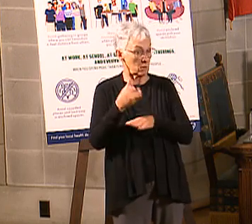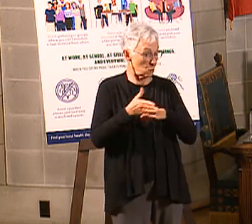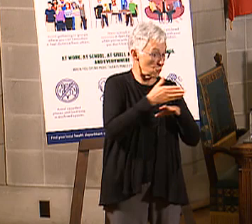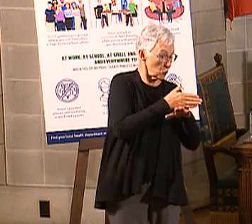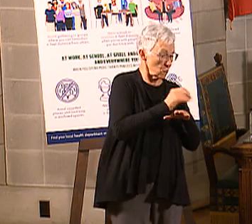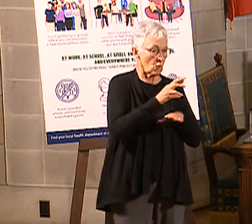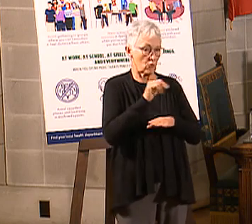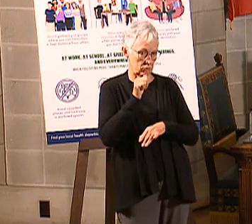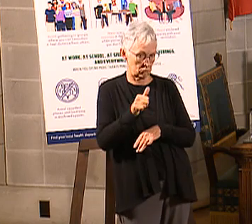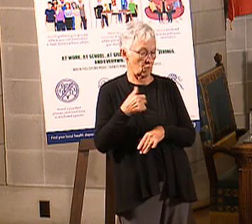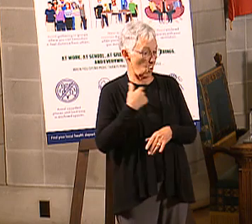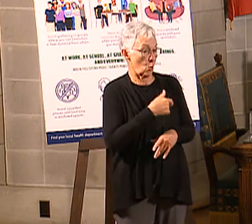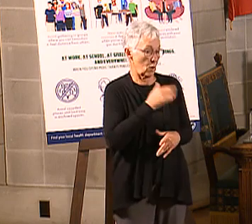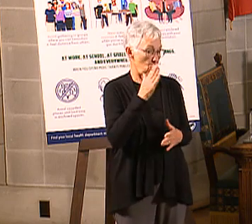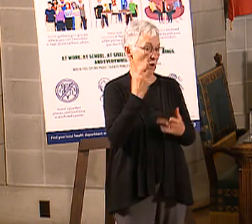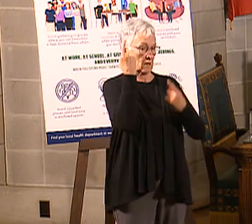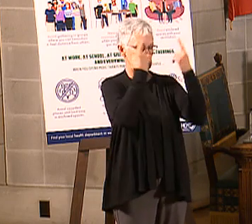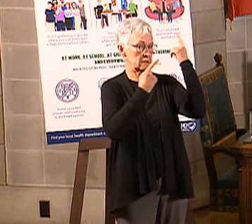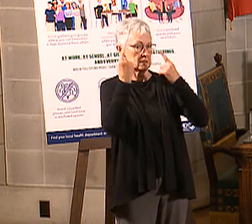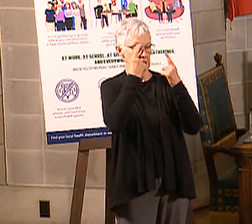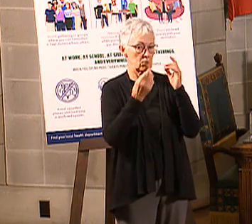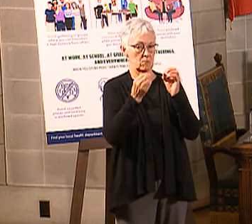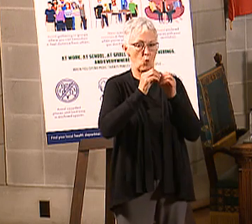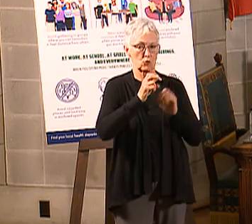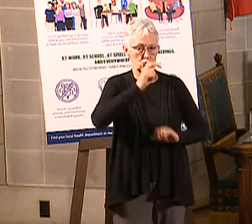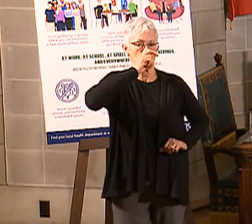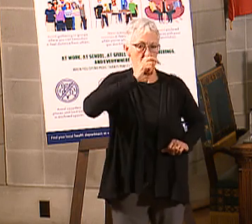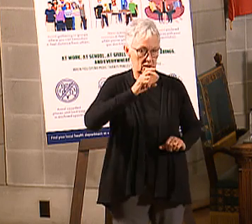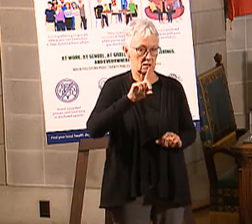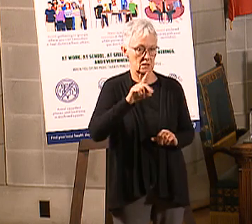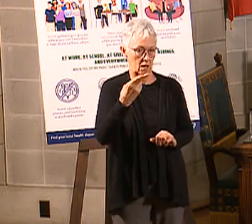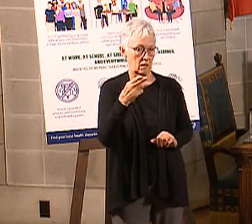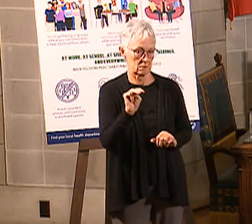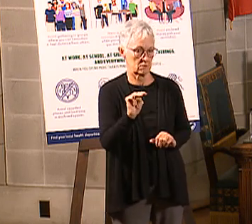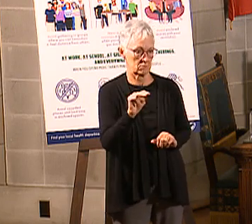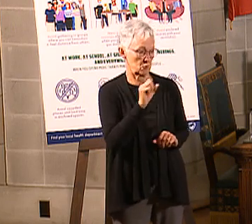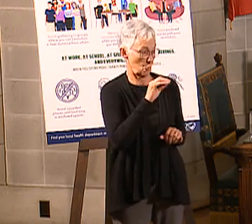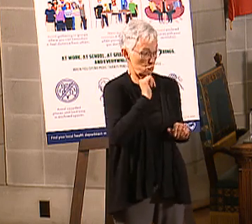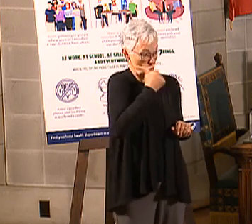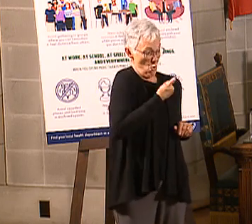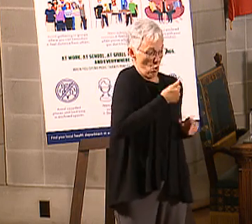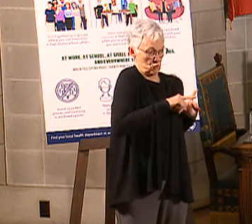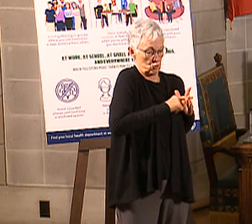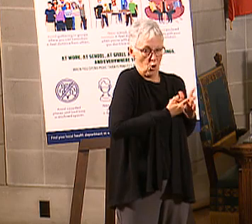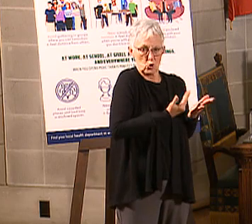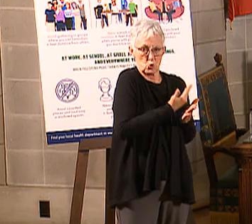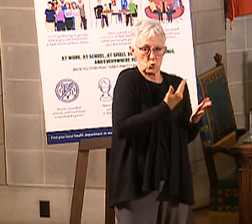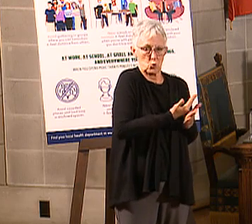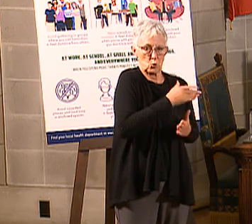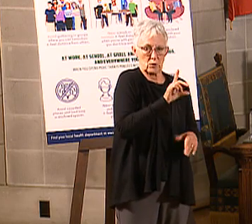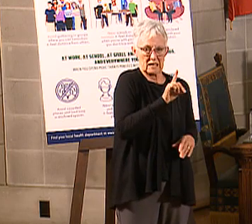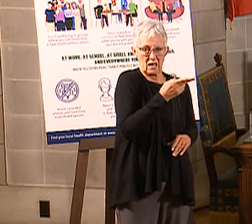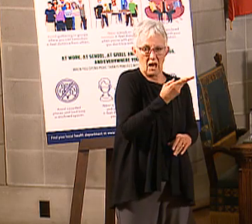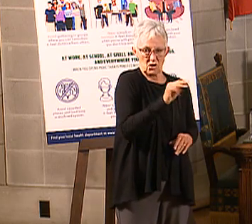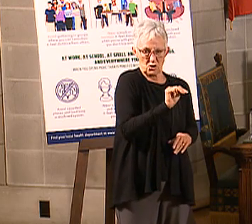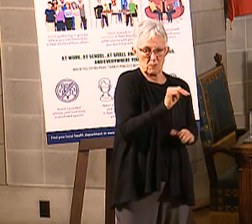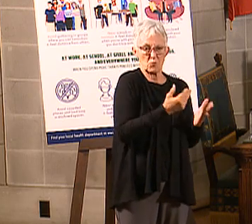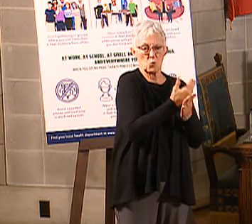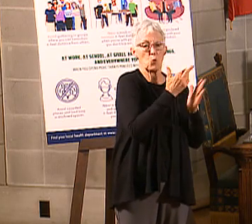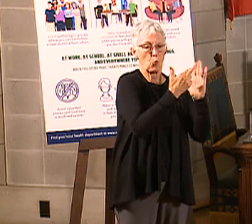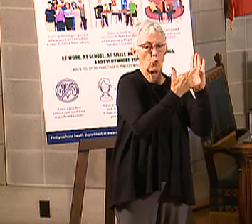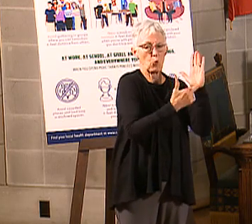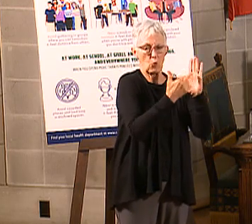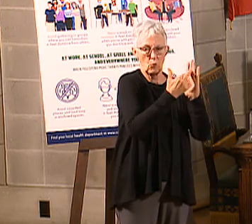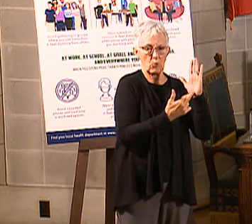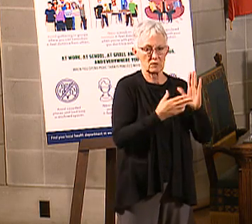want to get these, this DHM implemented starting tomorrow is when the DHM starts. And then we'll let it run for a couple of weeks, and we'll continue